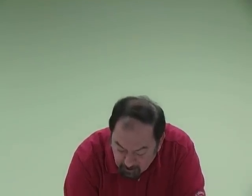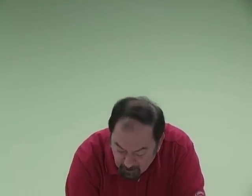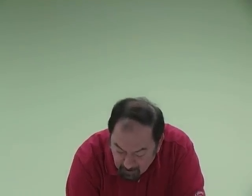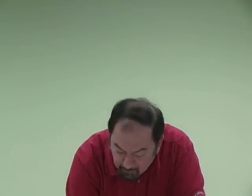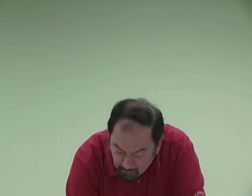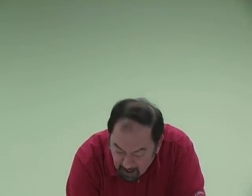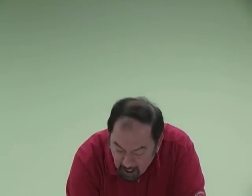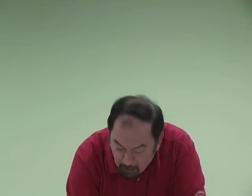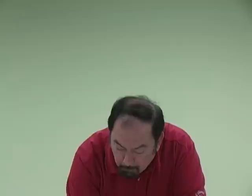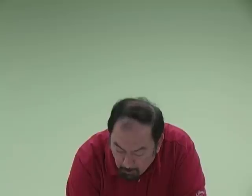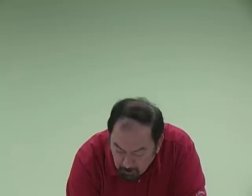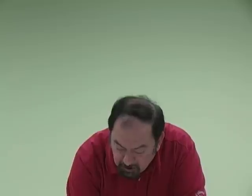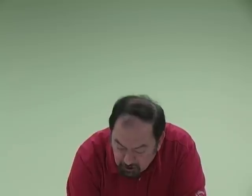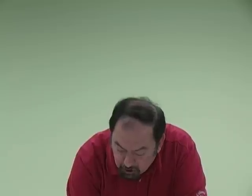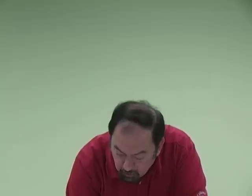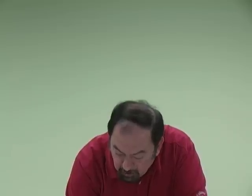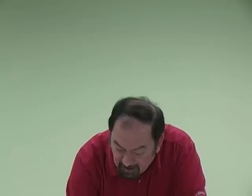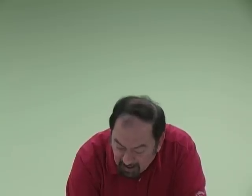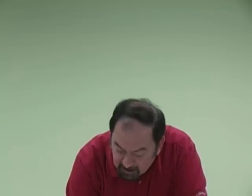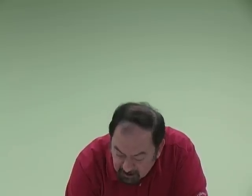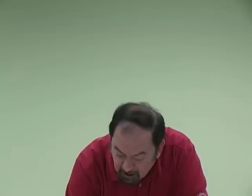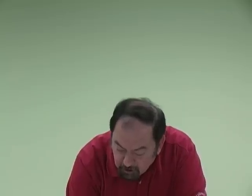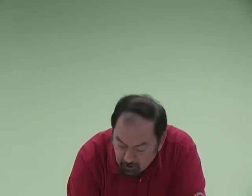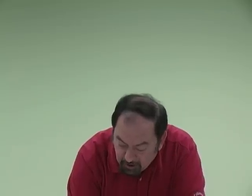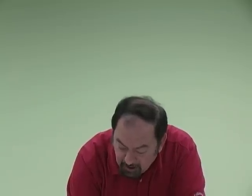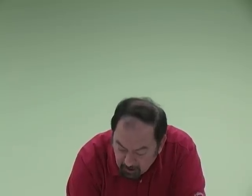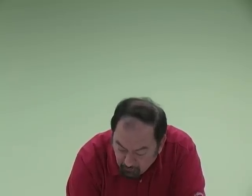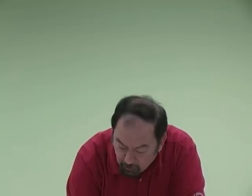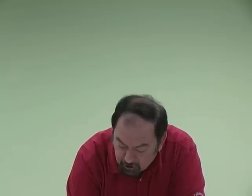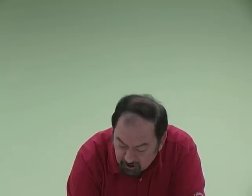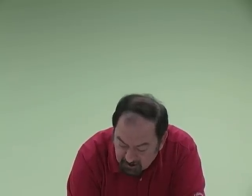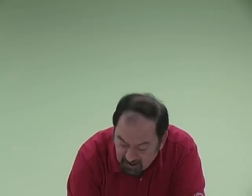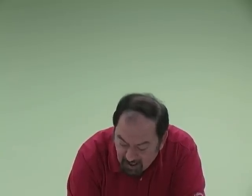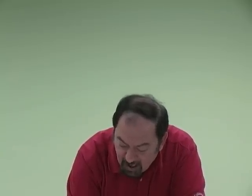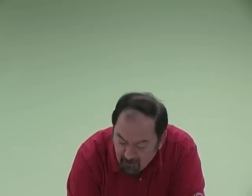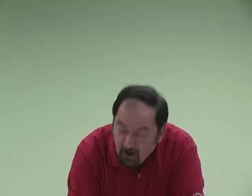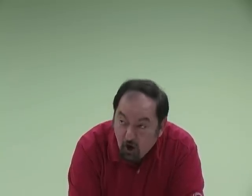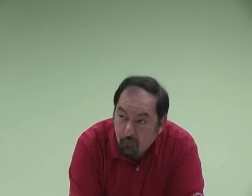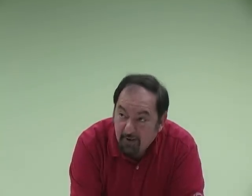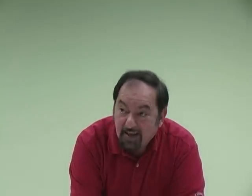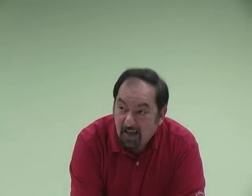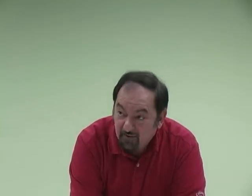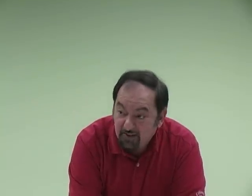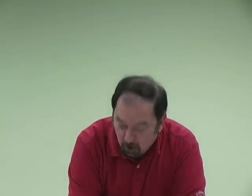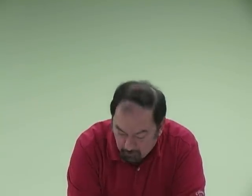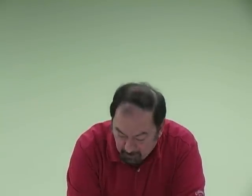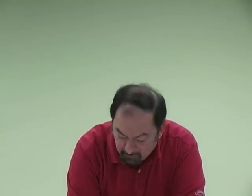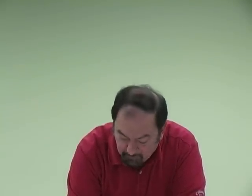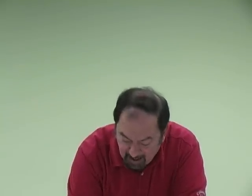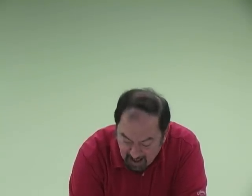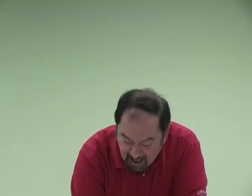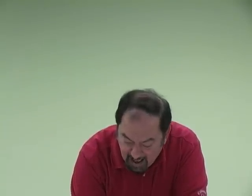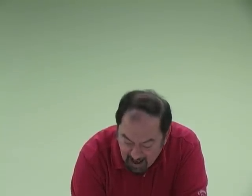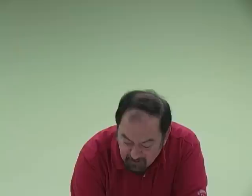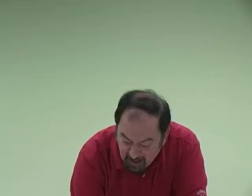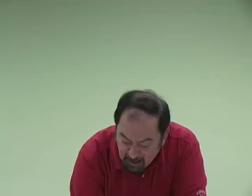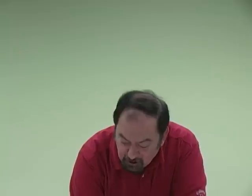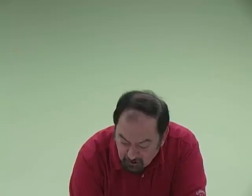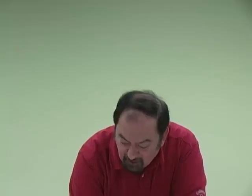said to him, Most assuredly, I say to you, here therefore you shall see heaven open. The heavens open. And the angels of